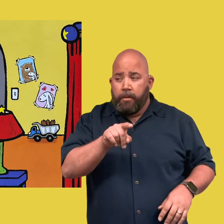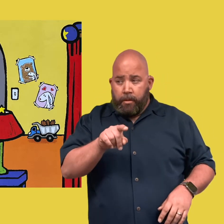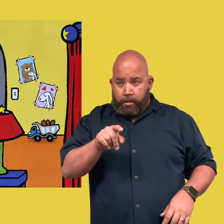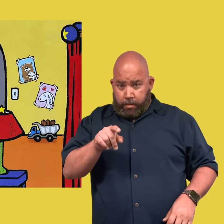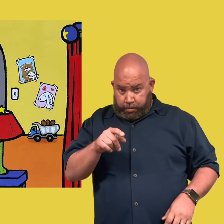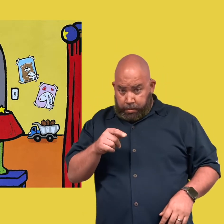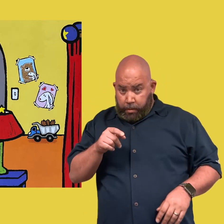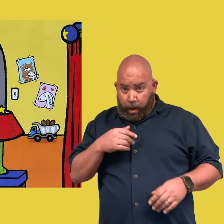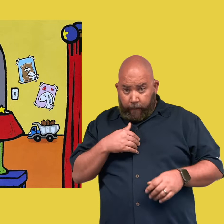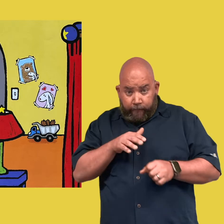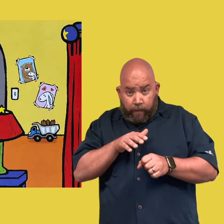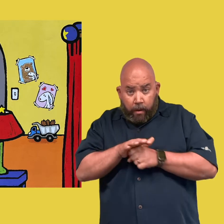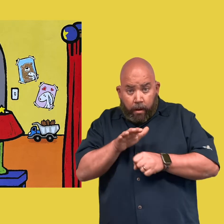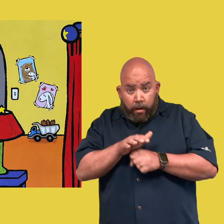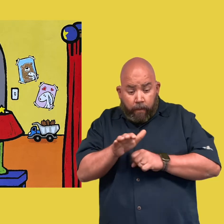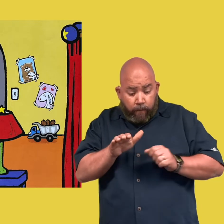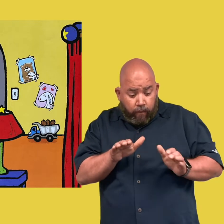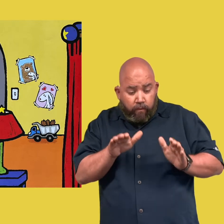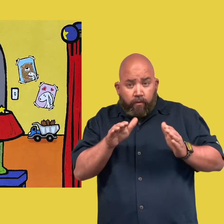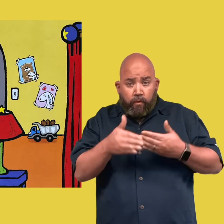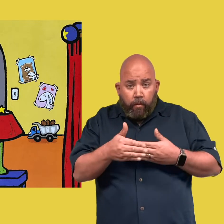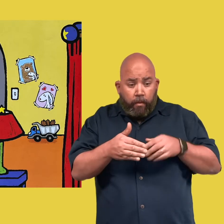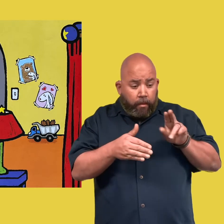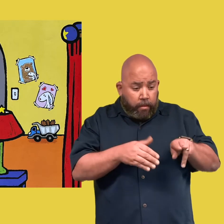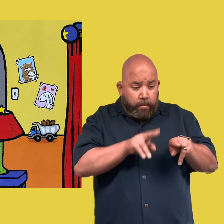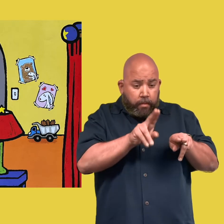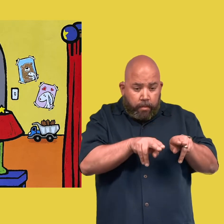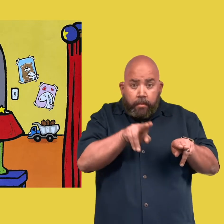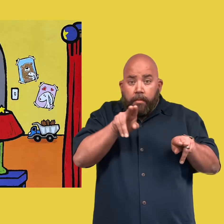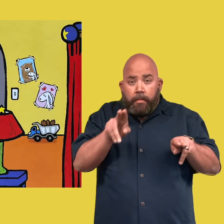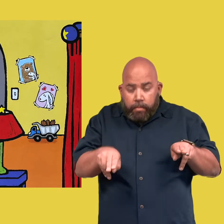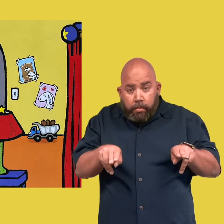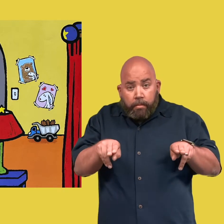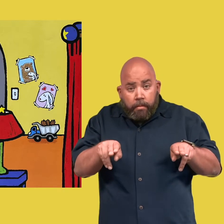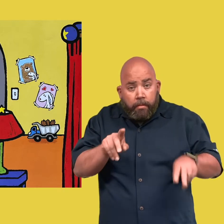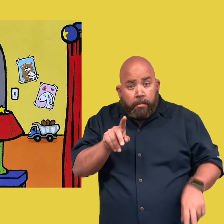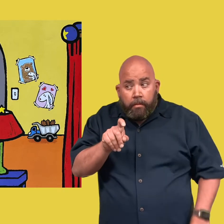Is there room for me? The storm is so loud tonight.